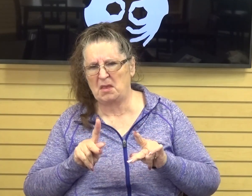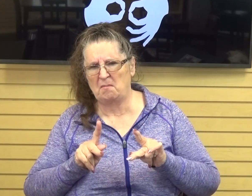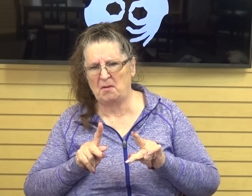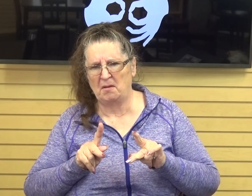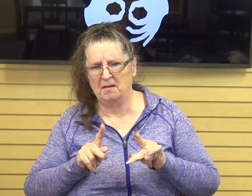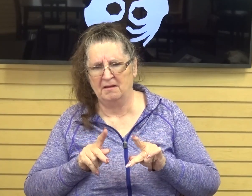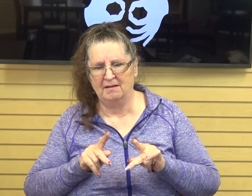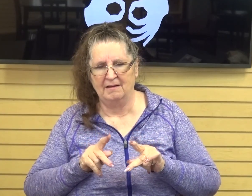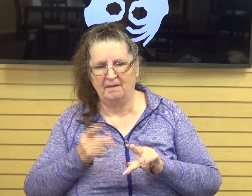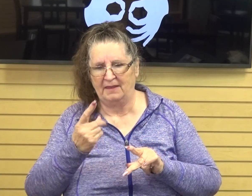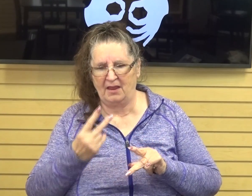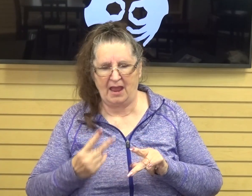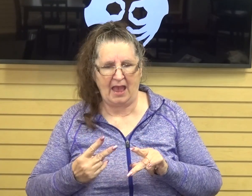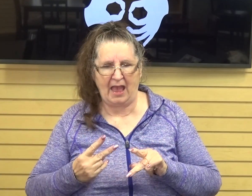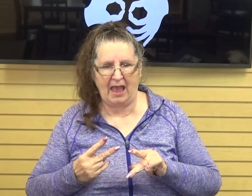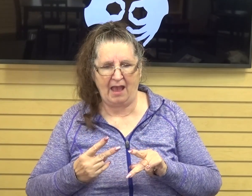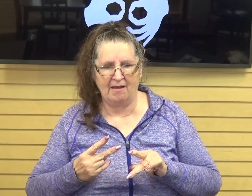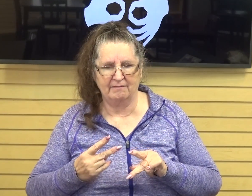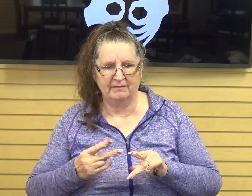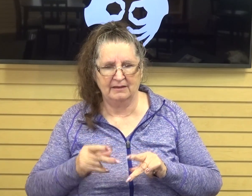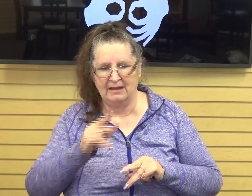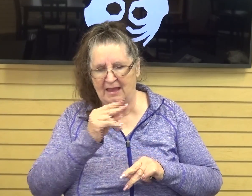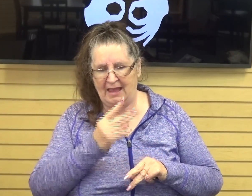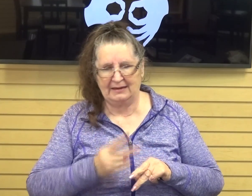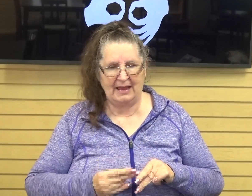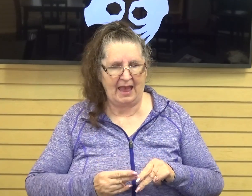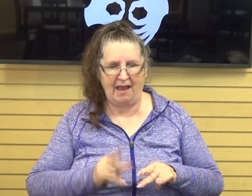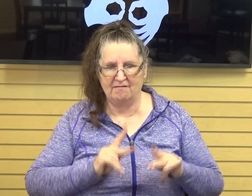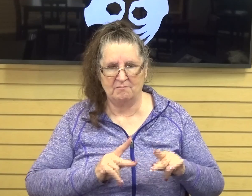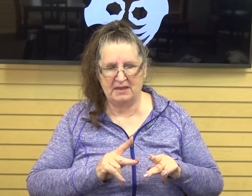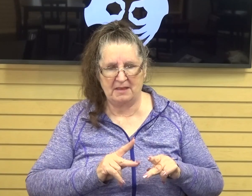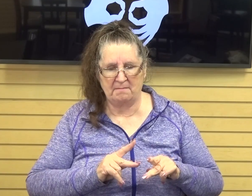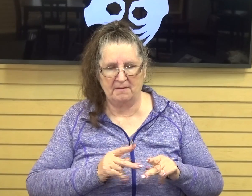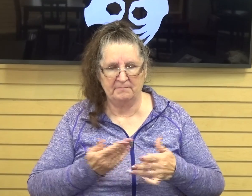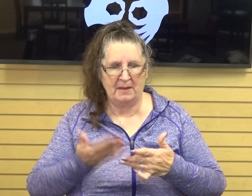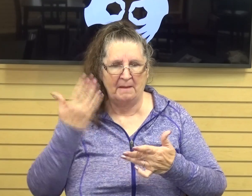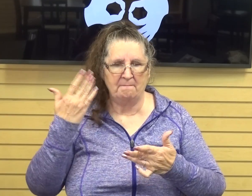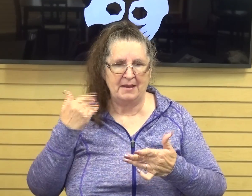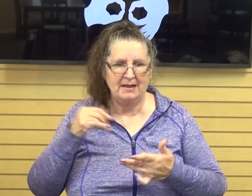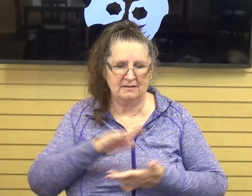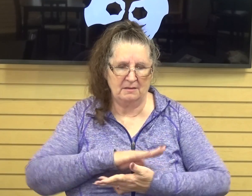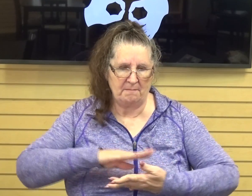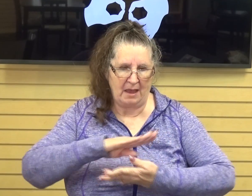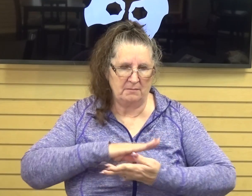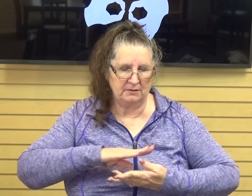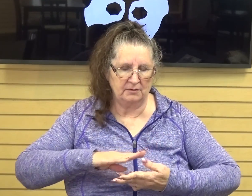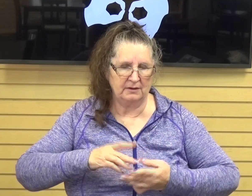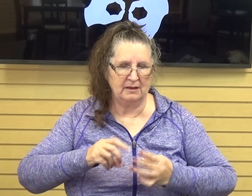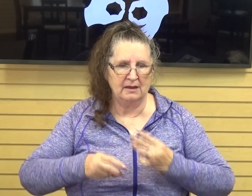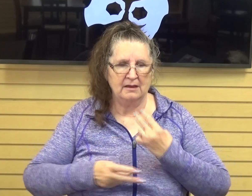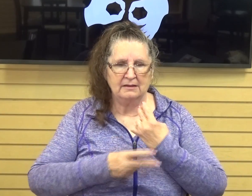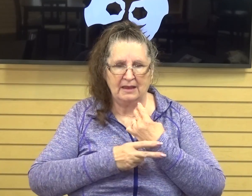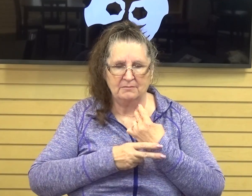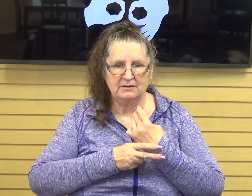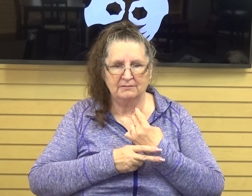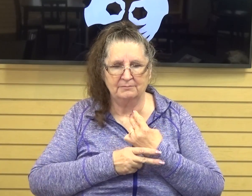-breeds all the way back during the Babylonian captivity. So that was one strike against them.